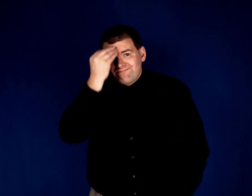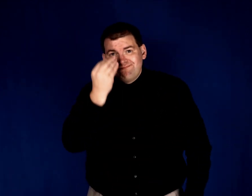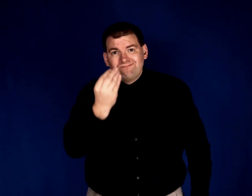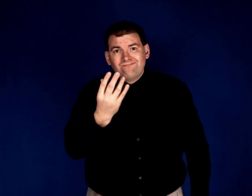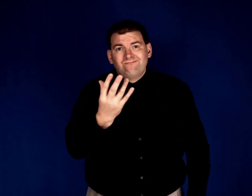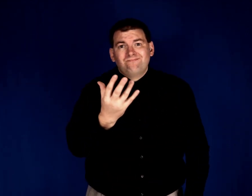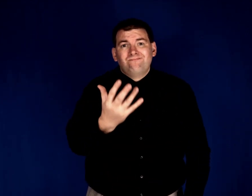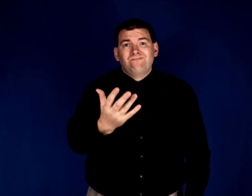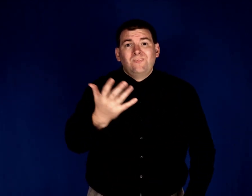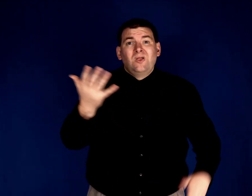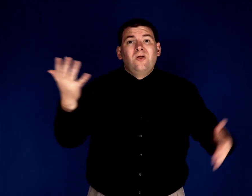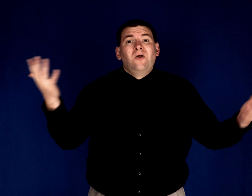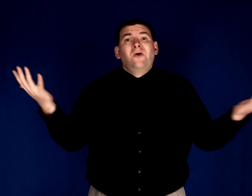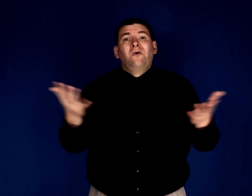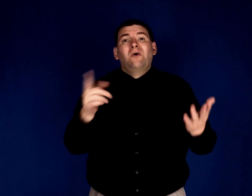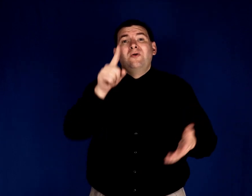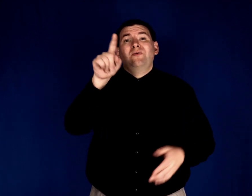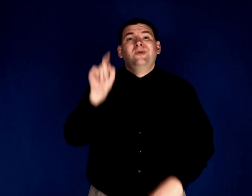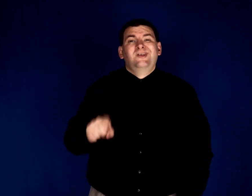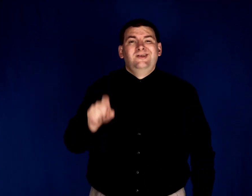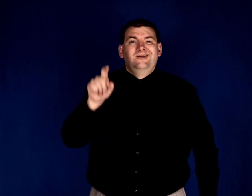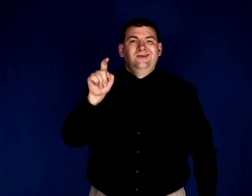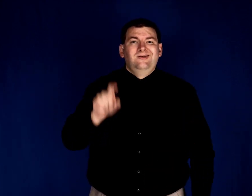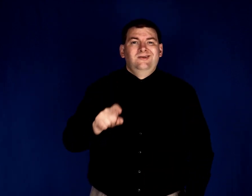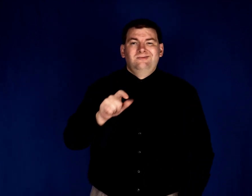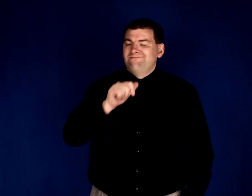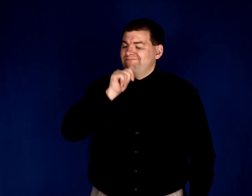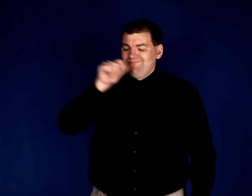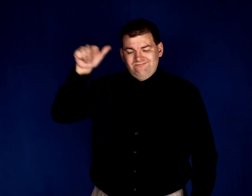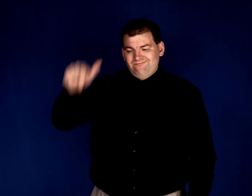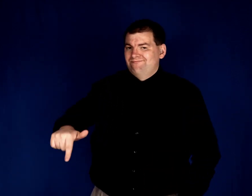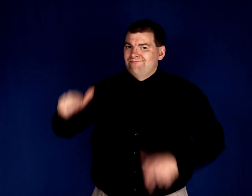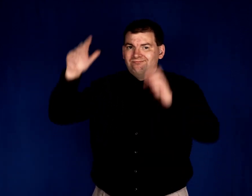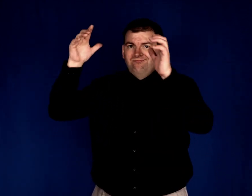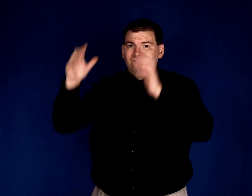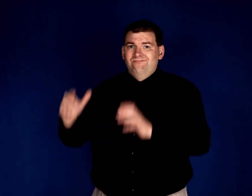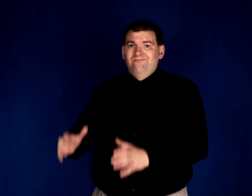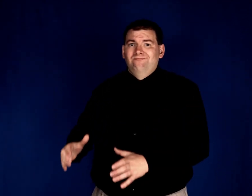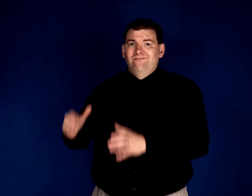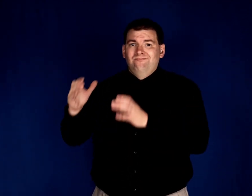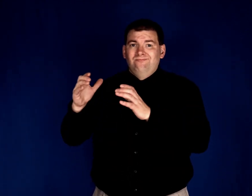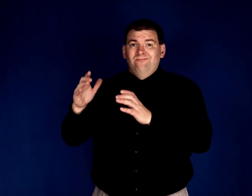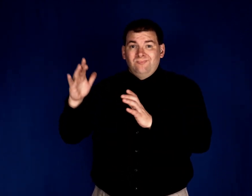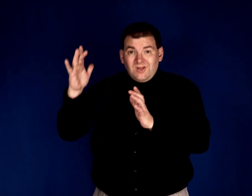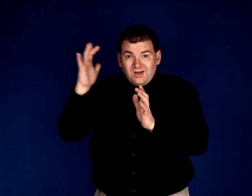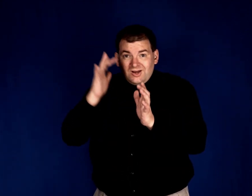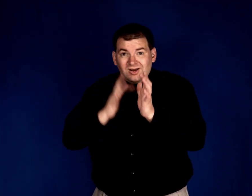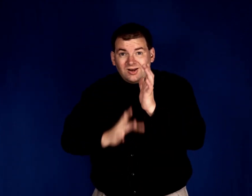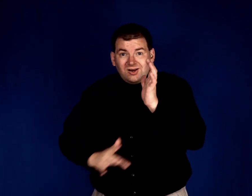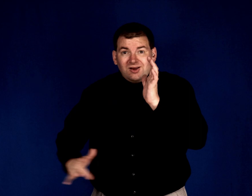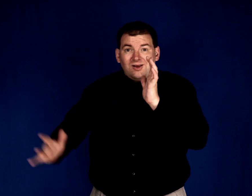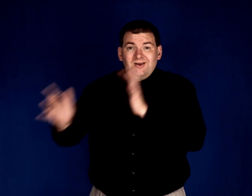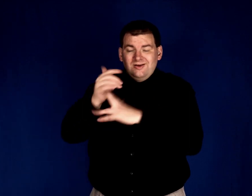told her, what you need's not in the well. He's still